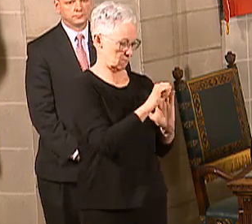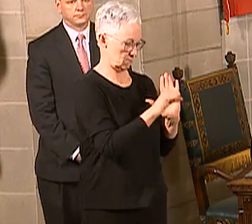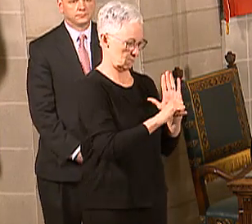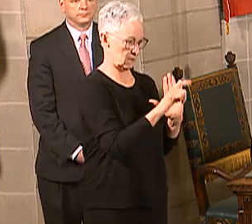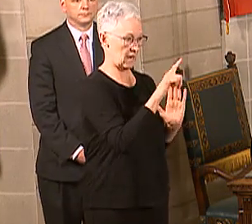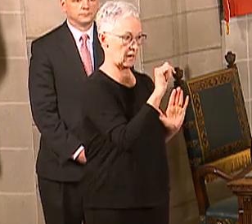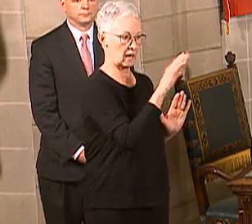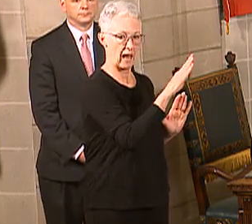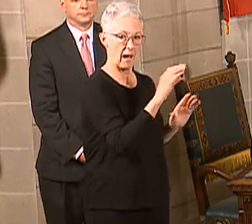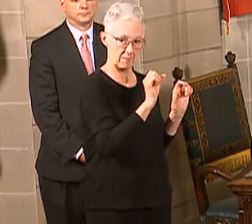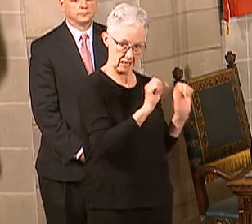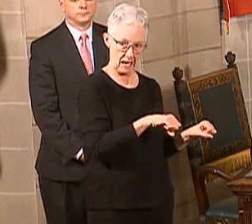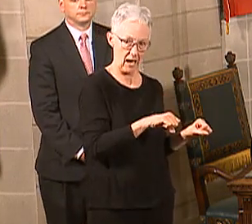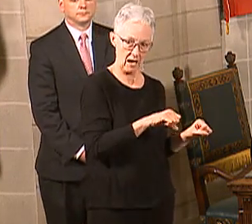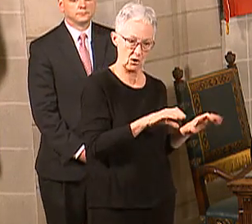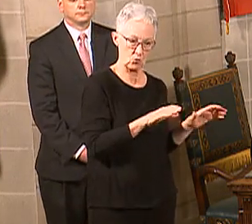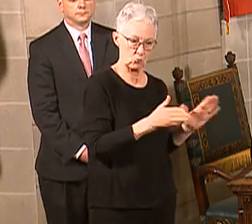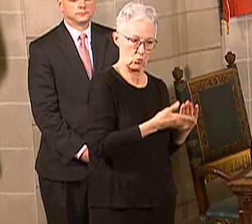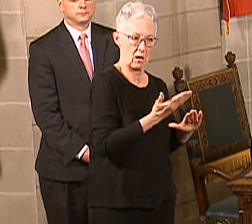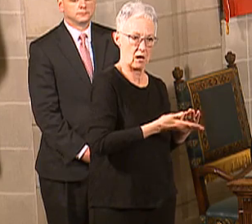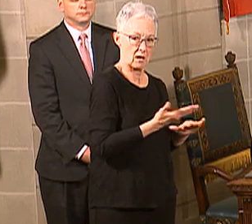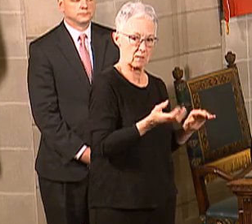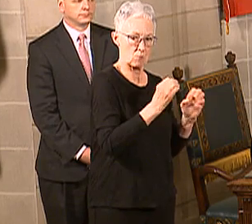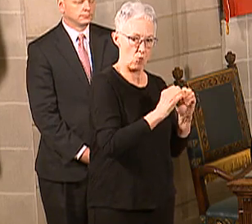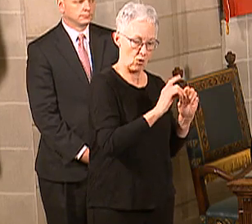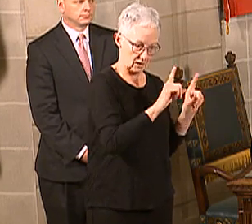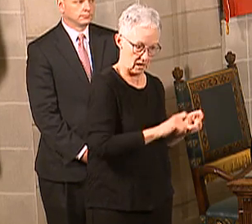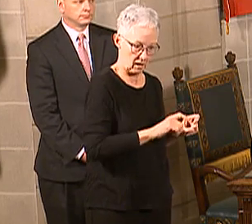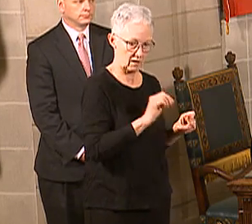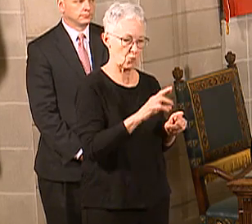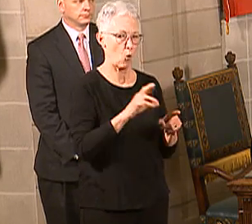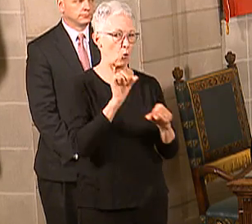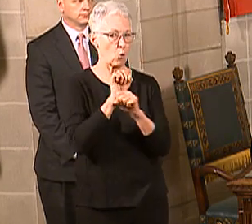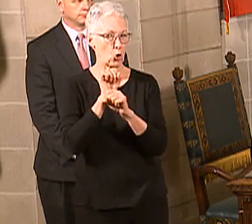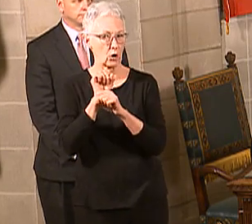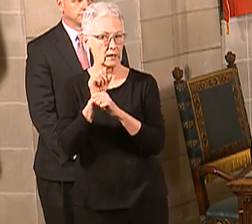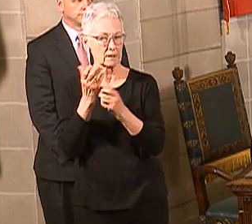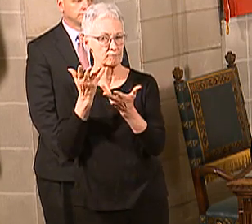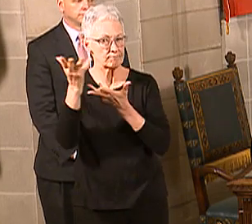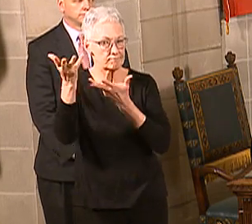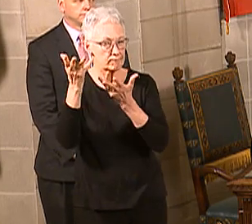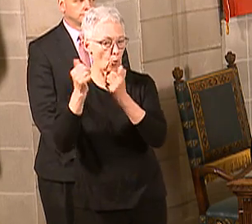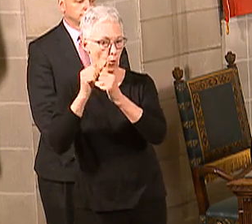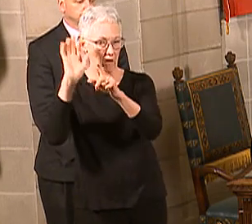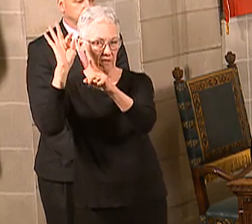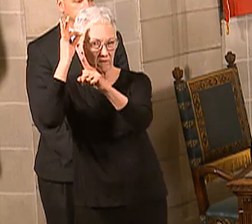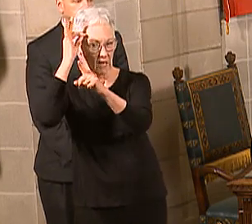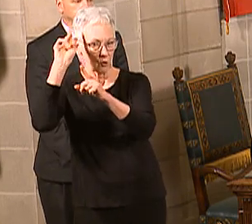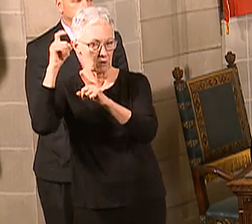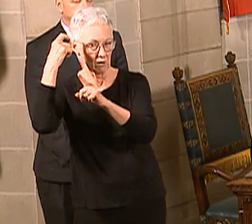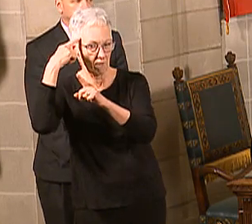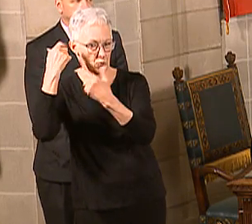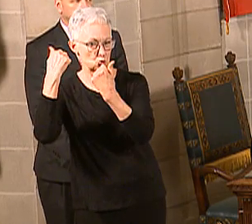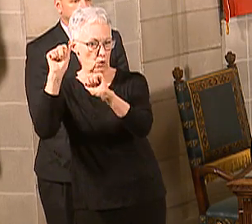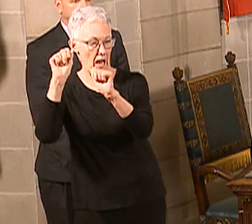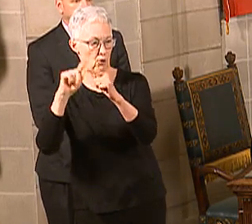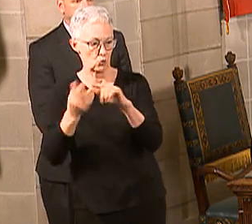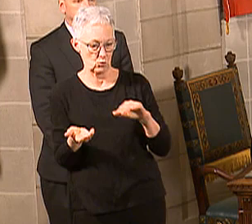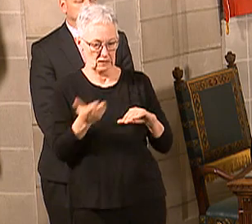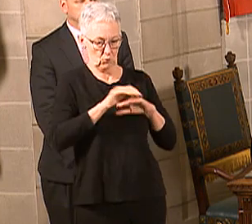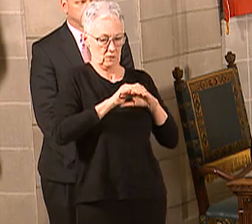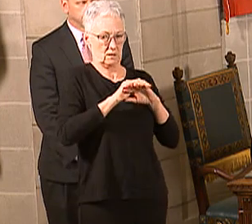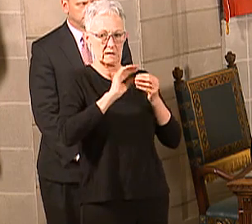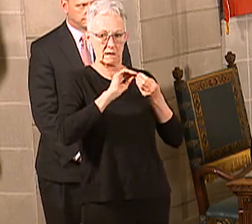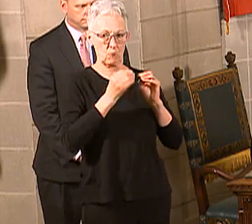other opportunities working with the federal government to be able to expand that. So, yes, absolutely, we are looking to be able to expand that testing.